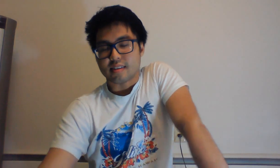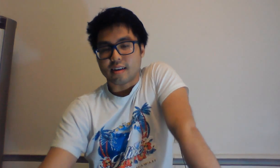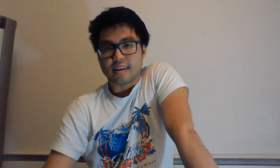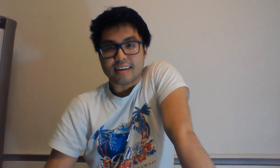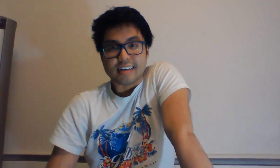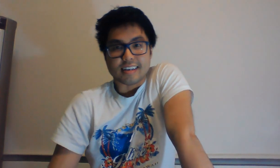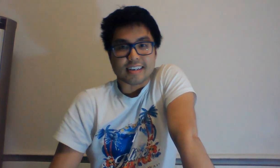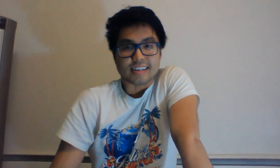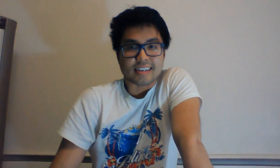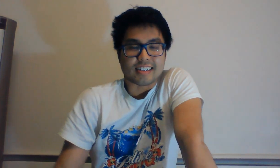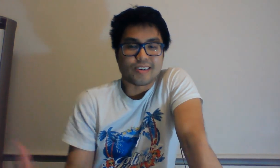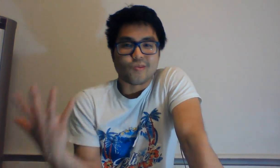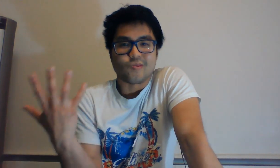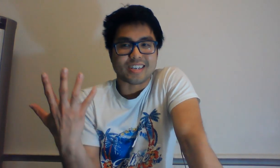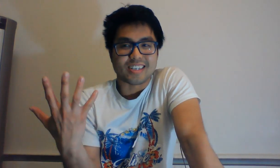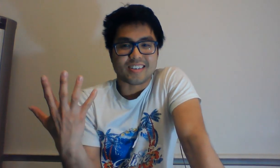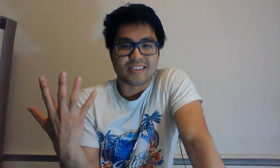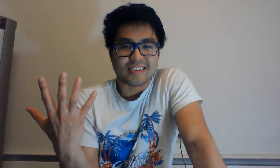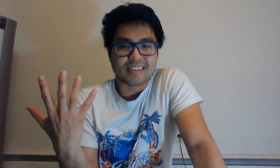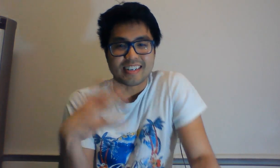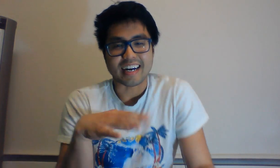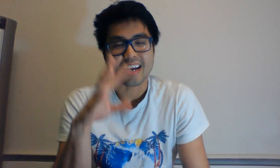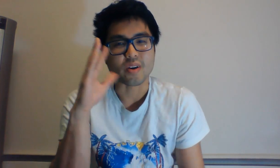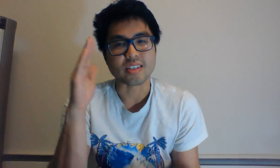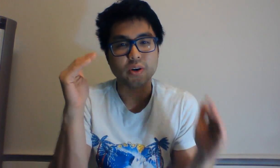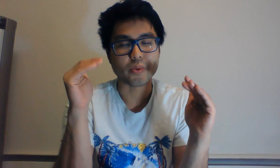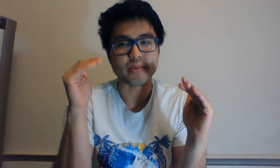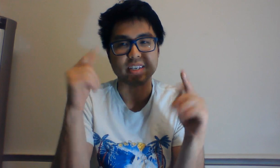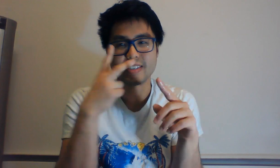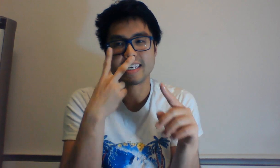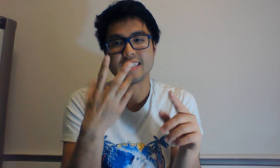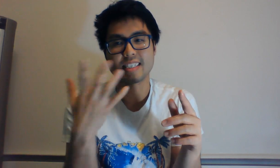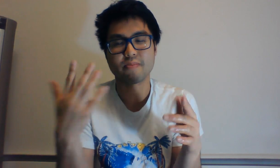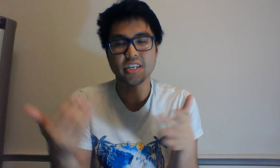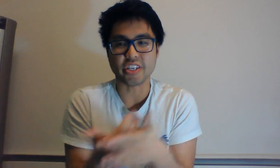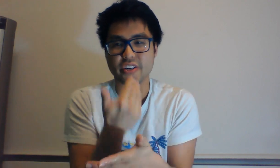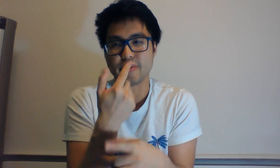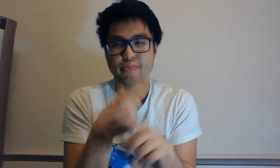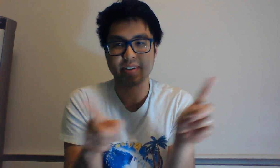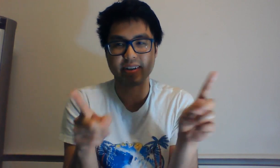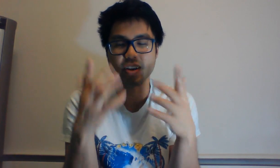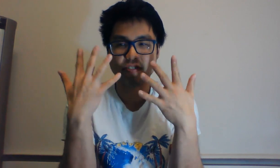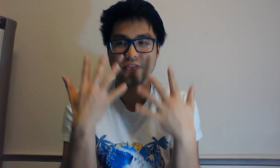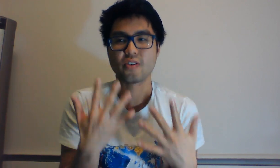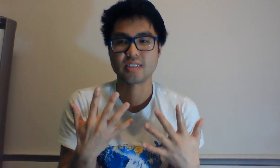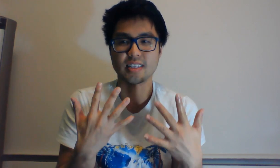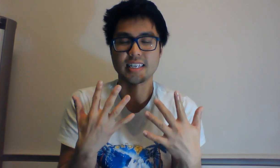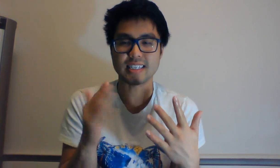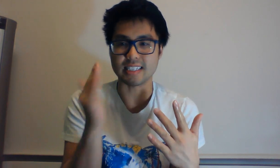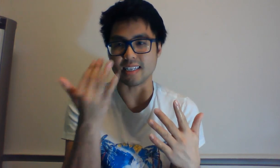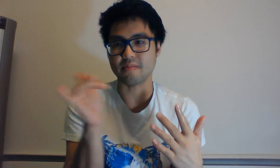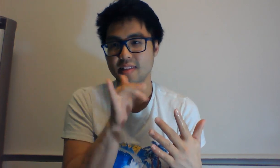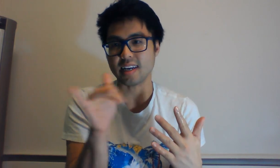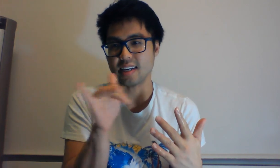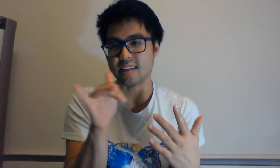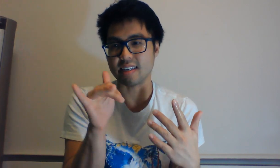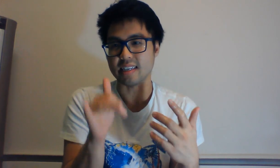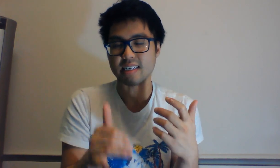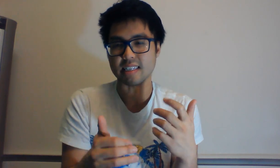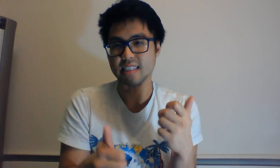Uh, well, I was hoping you see something new, but unfortunately it seems like it's